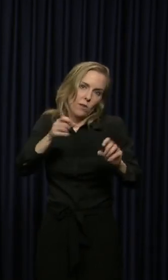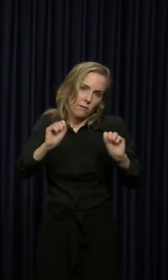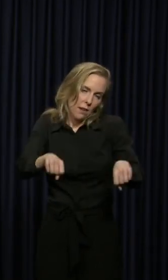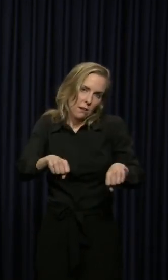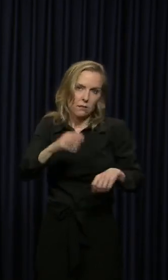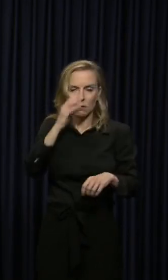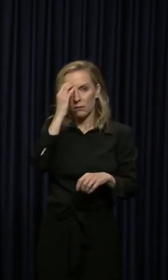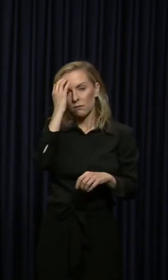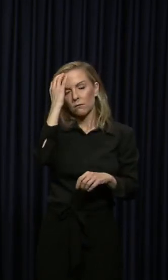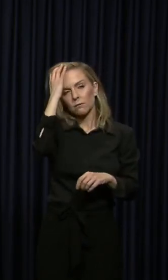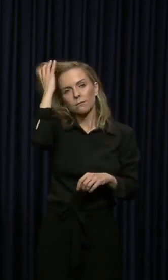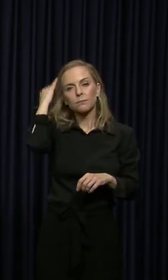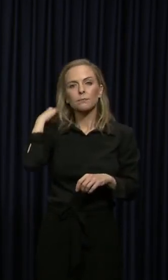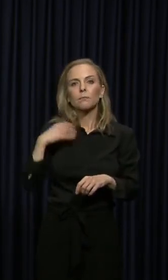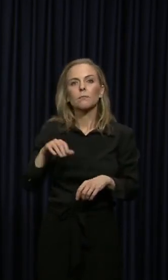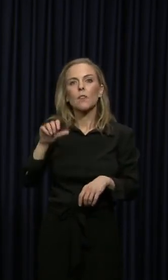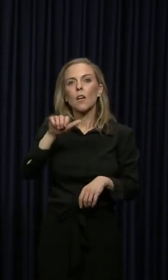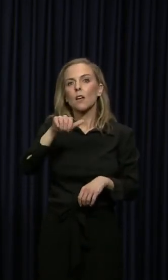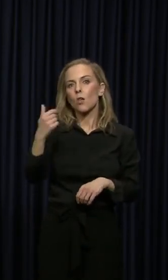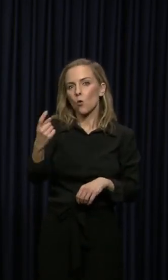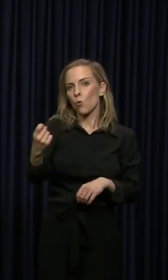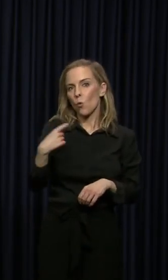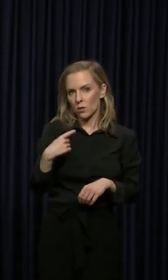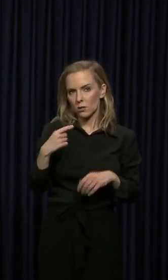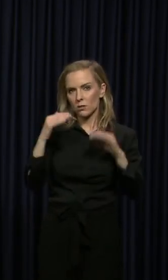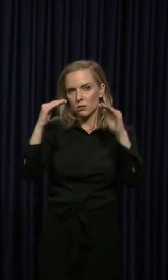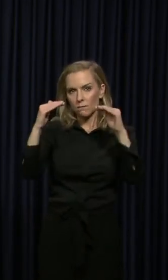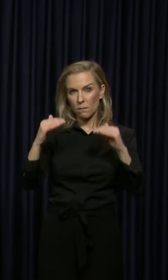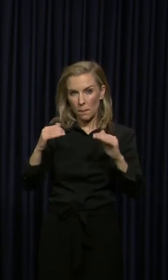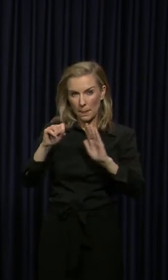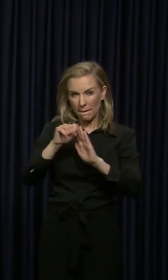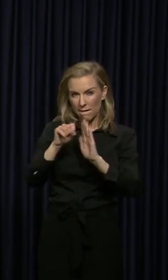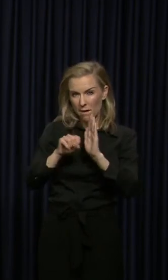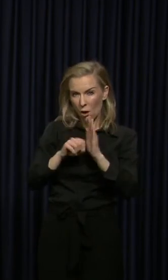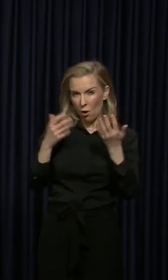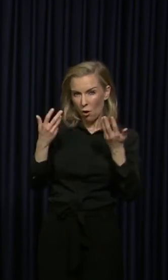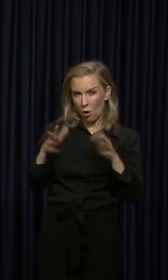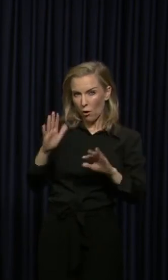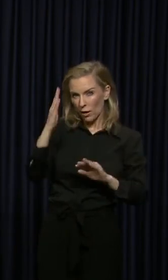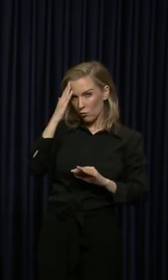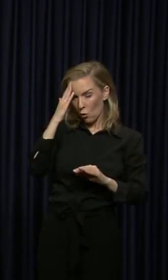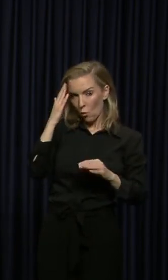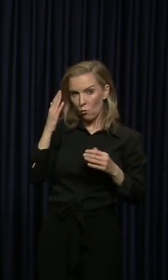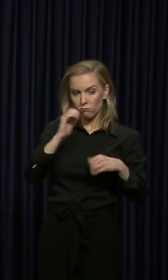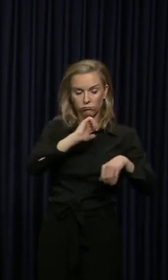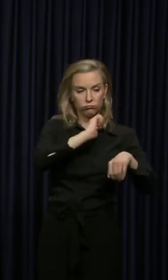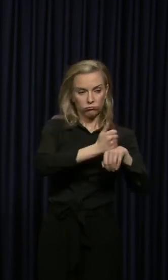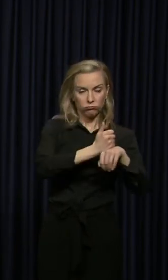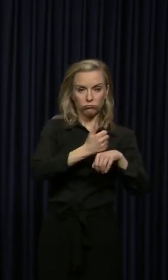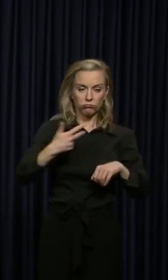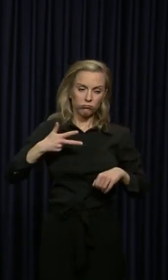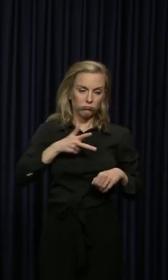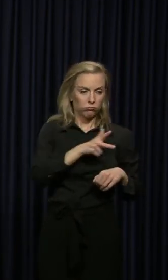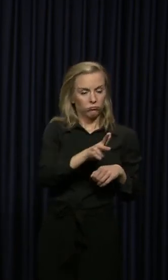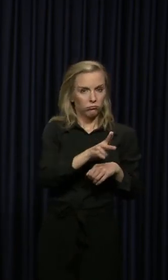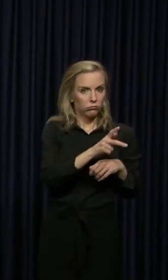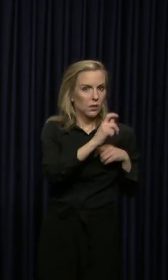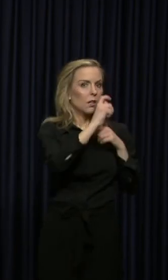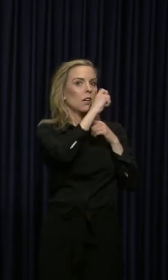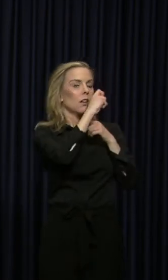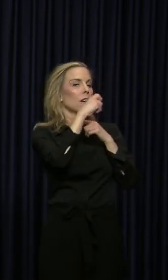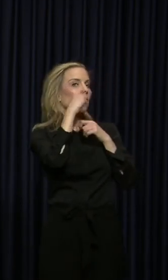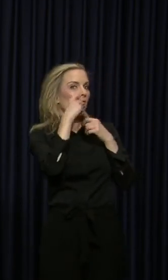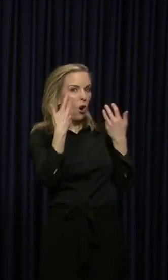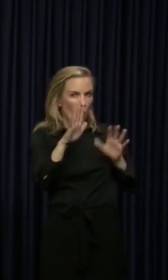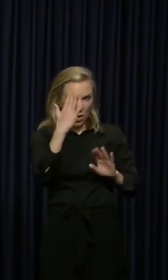I have another question about that. Does the state know about drive through testing that's supposed to begin Monday at a church in